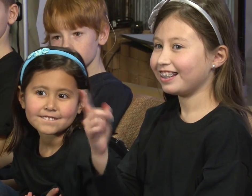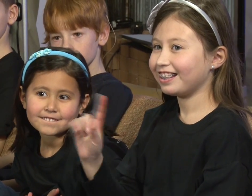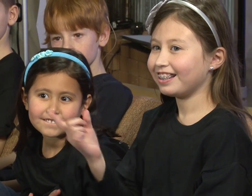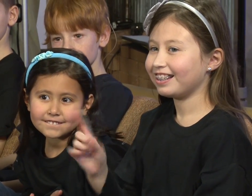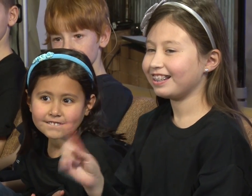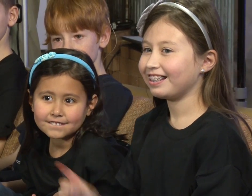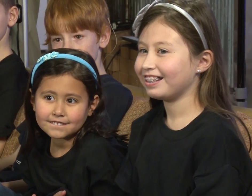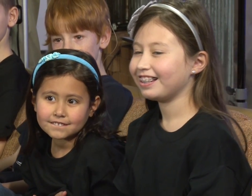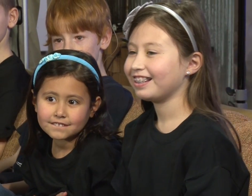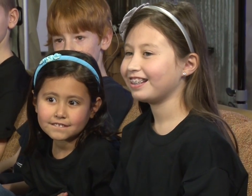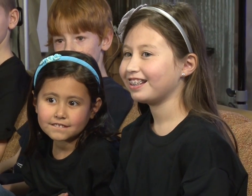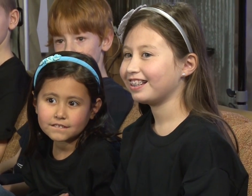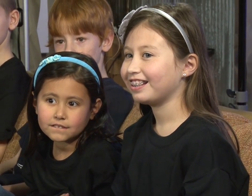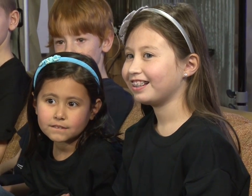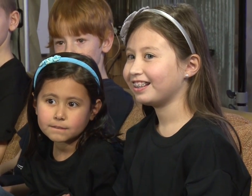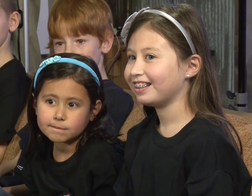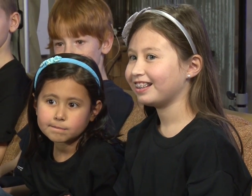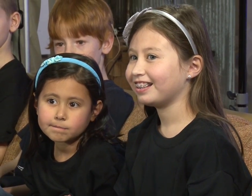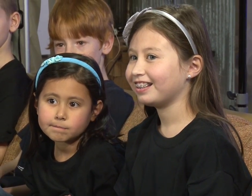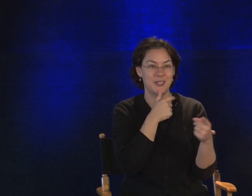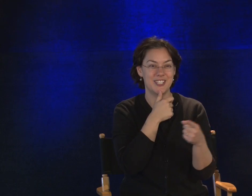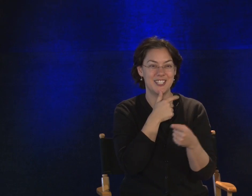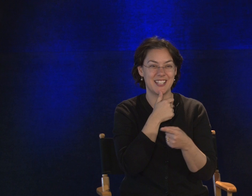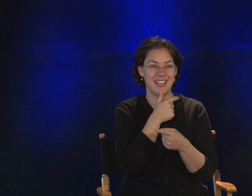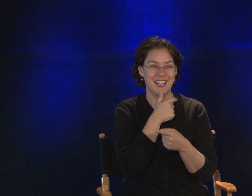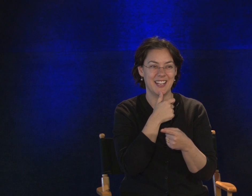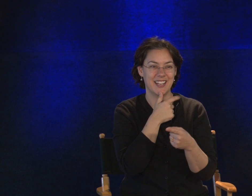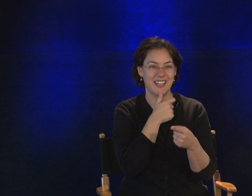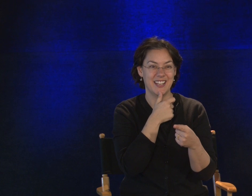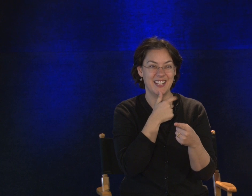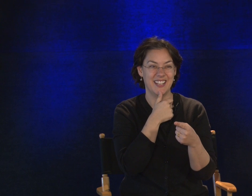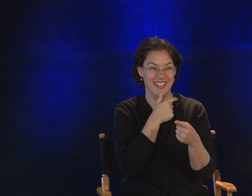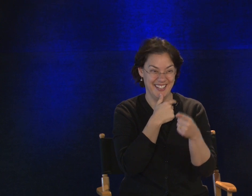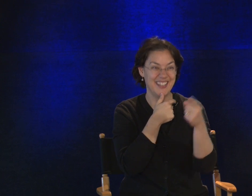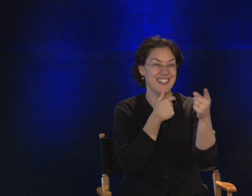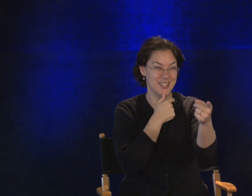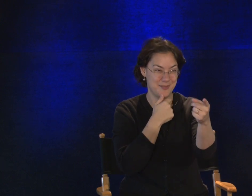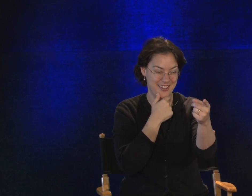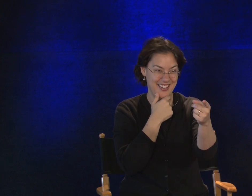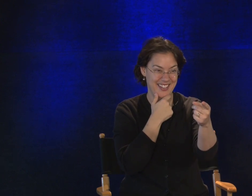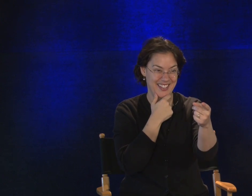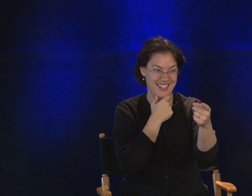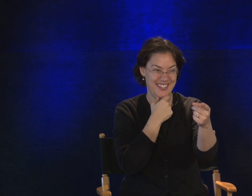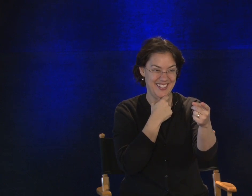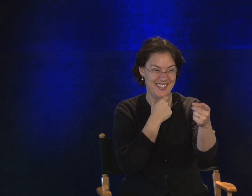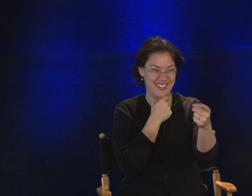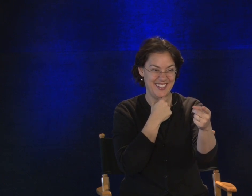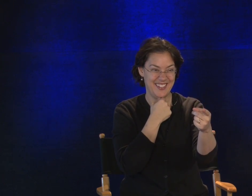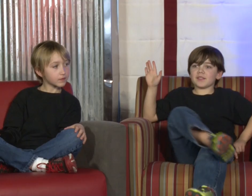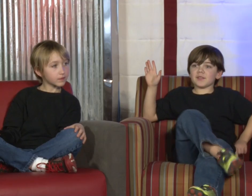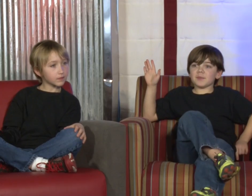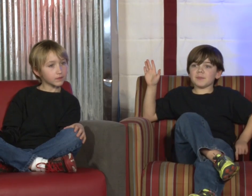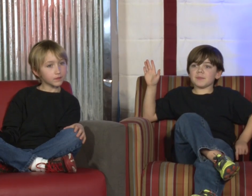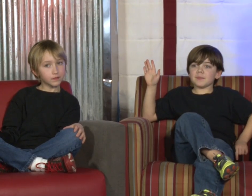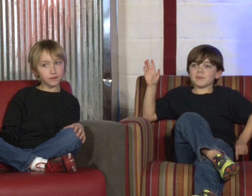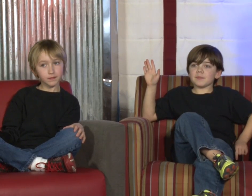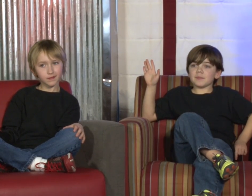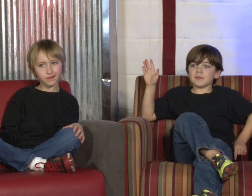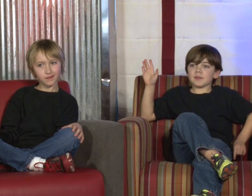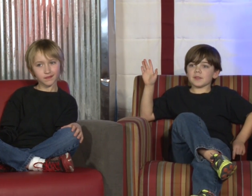Good. What did she say? Yes, Brody? Hospital bathroom. Oh, you're very